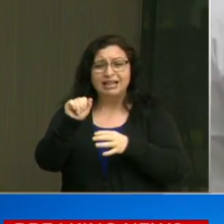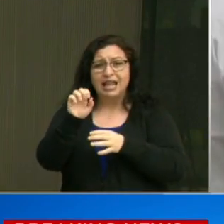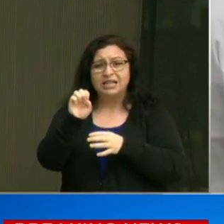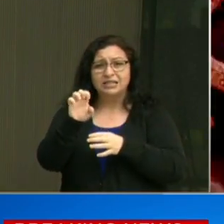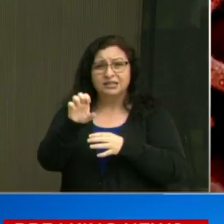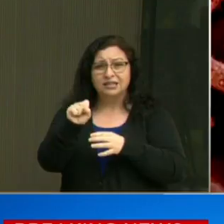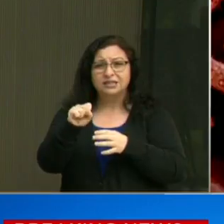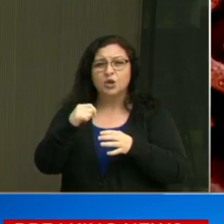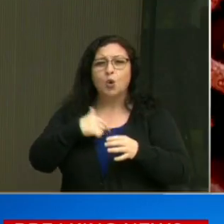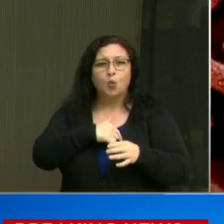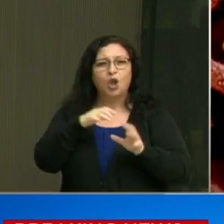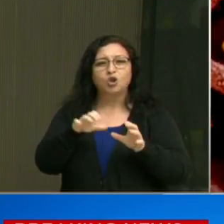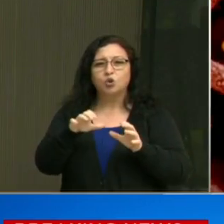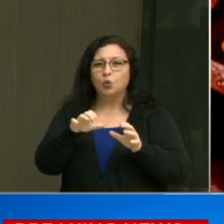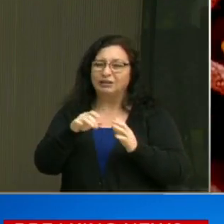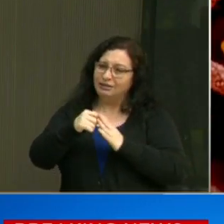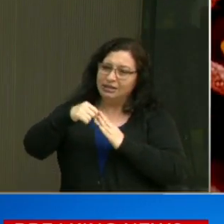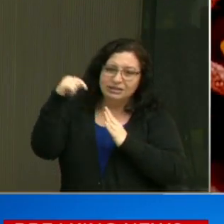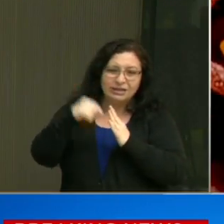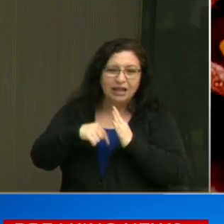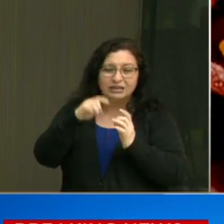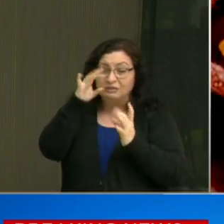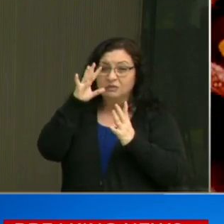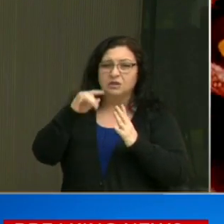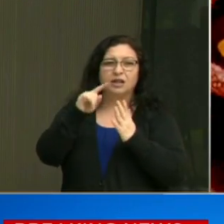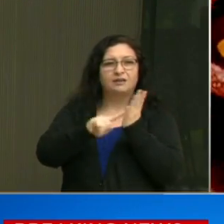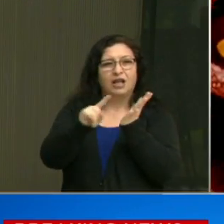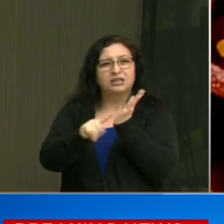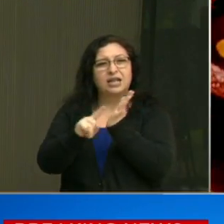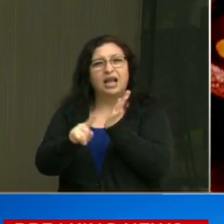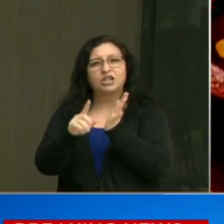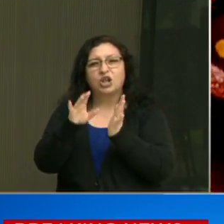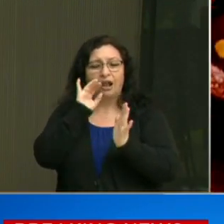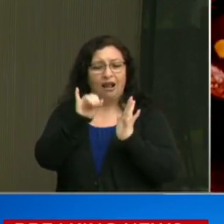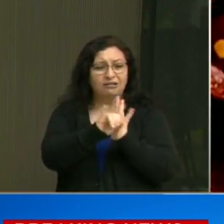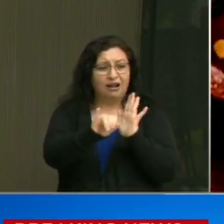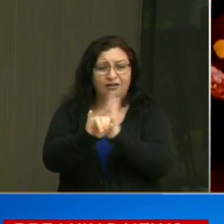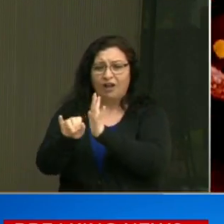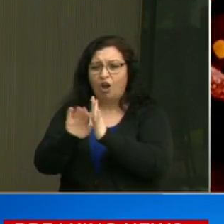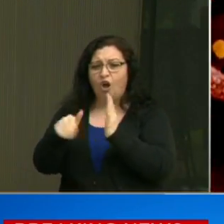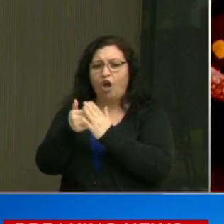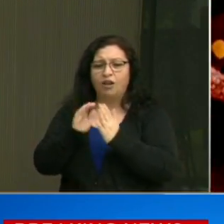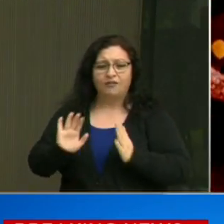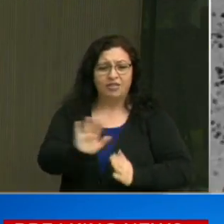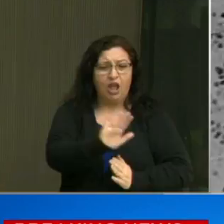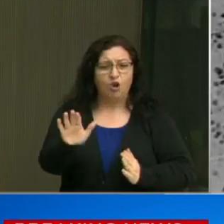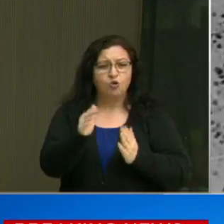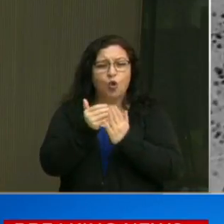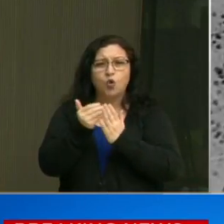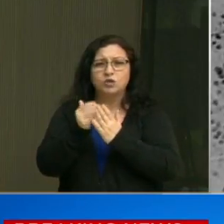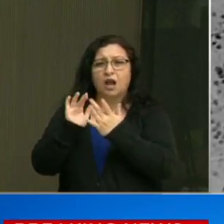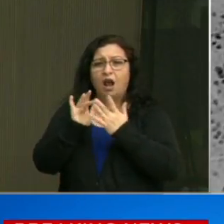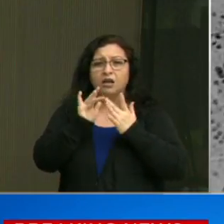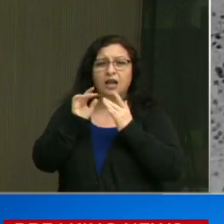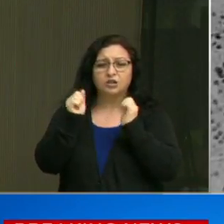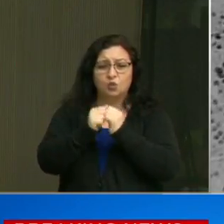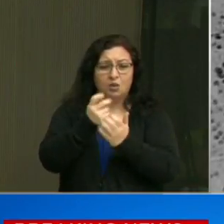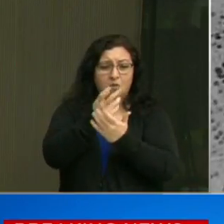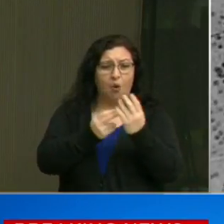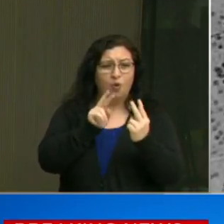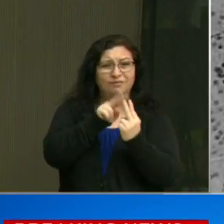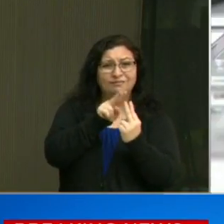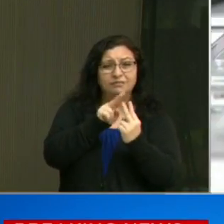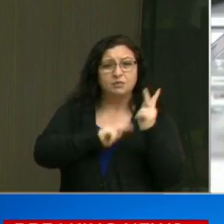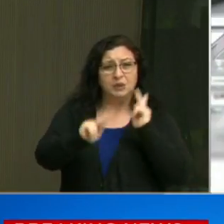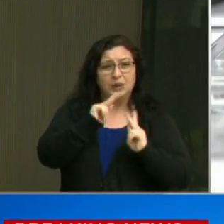are doing extensive investigations and identifying all of their close contacts with both of these cases.